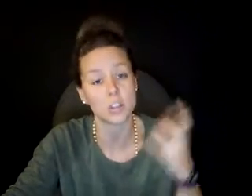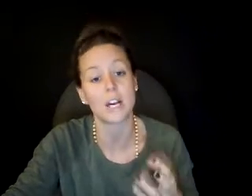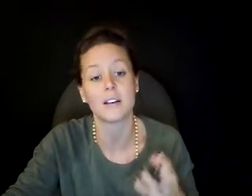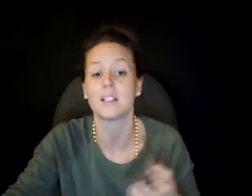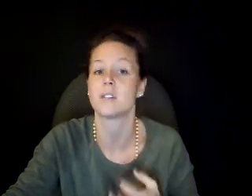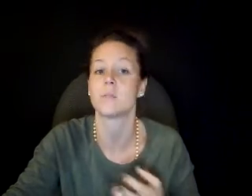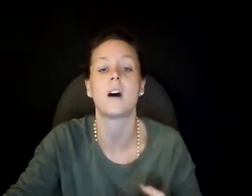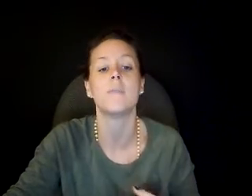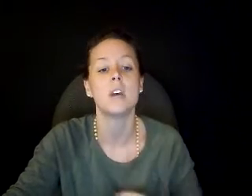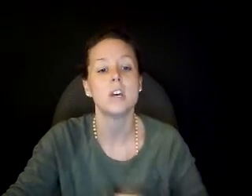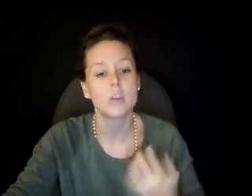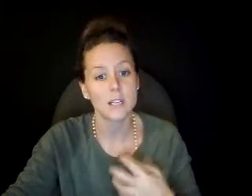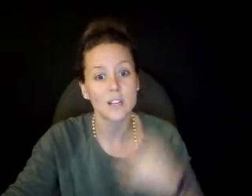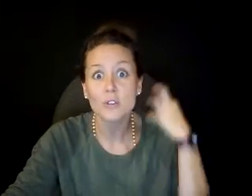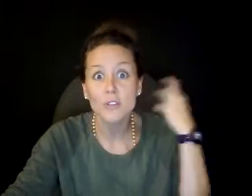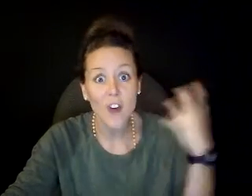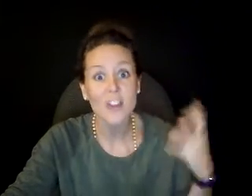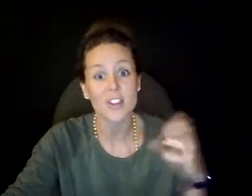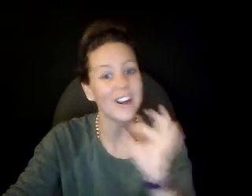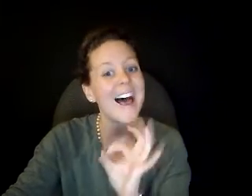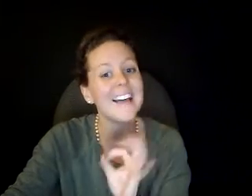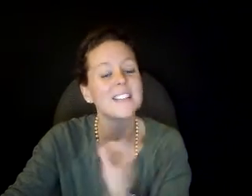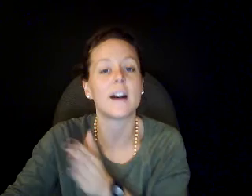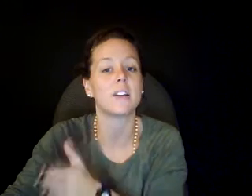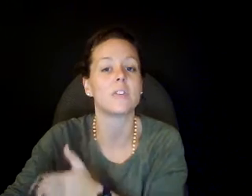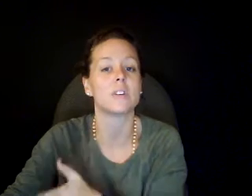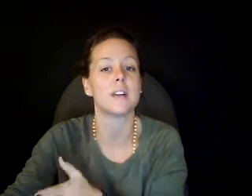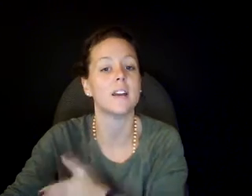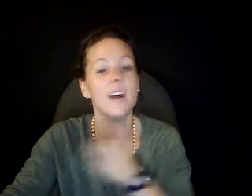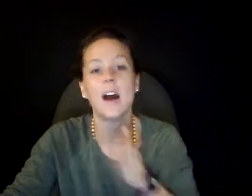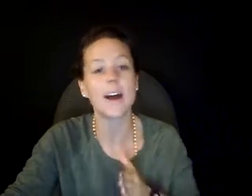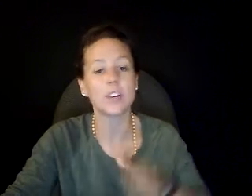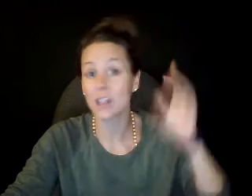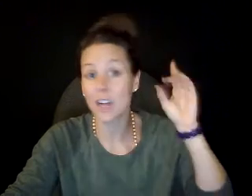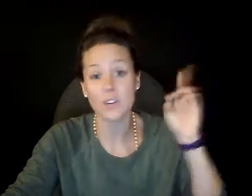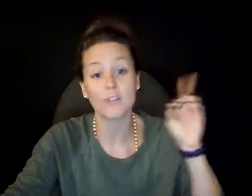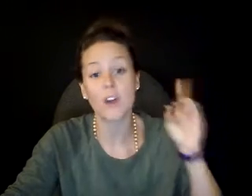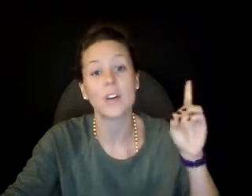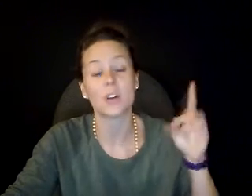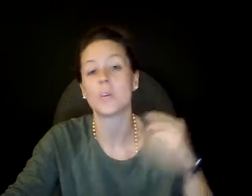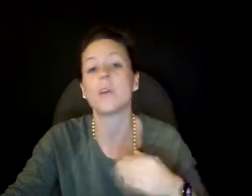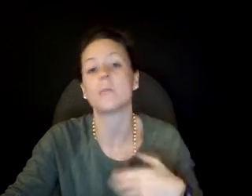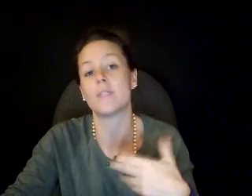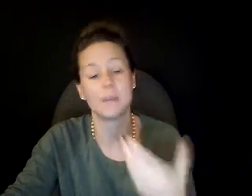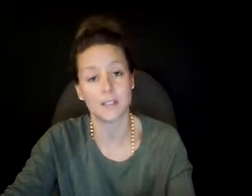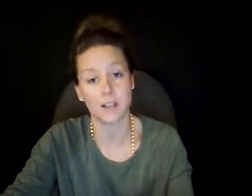your child as well. So it's I love you, Father, and I love your Son. I couldn't love you, Father, without loving my Son,